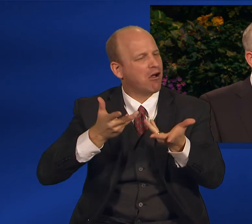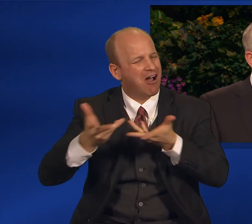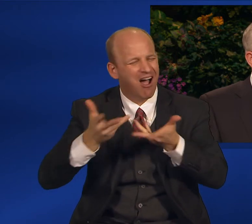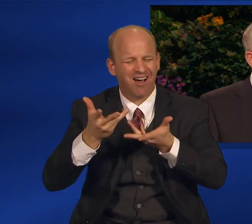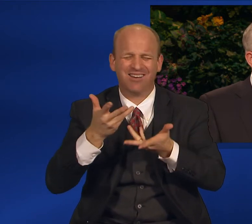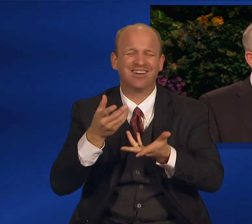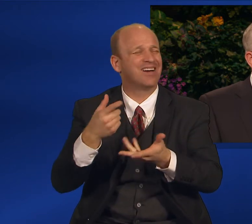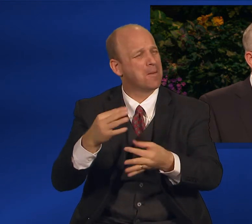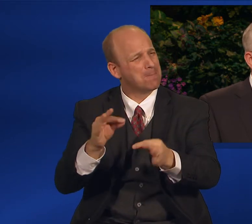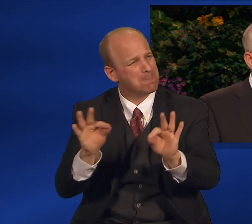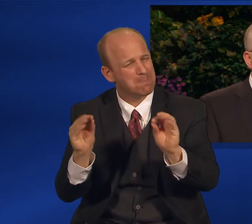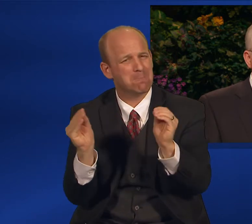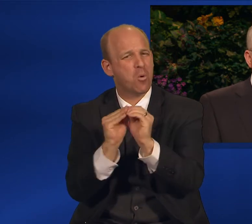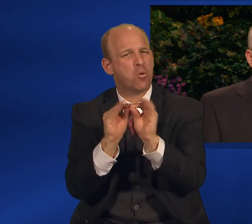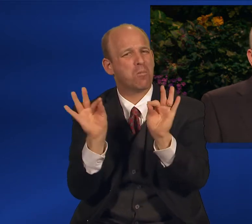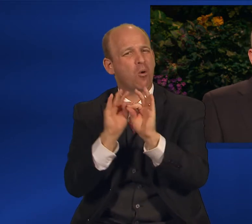house.